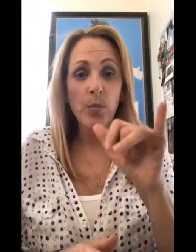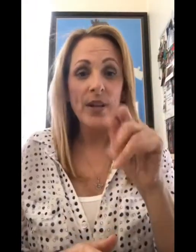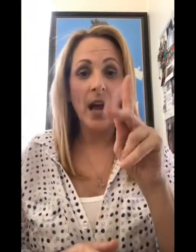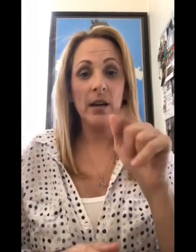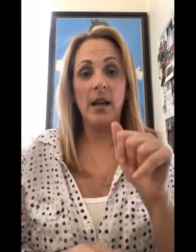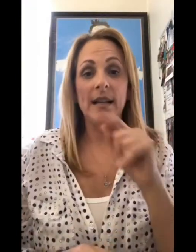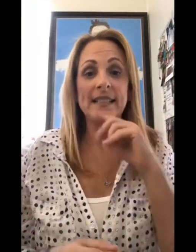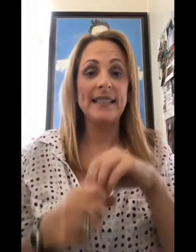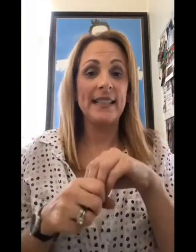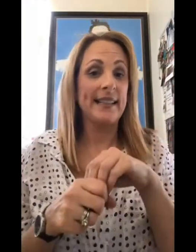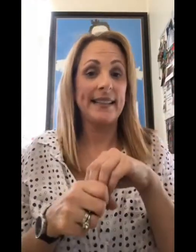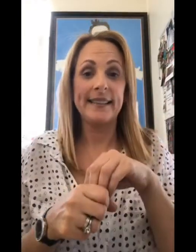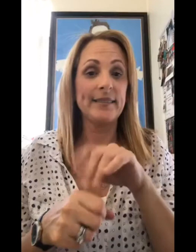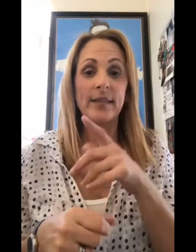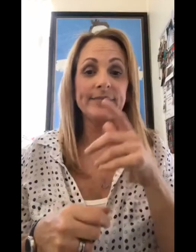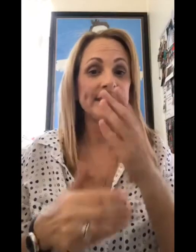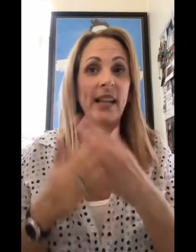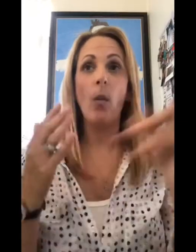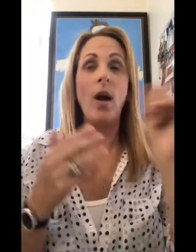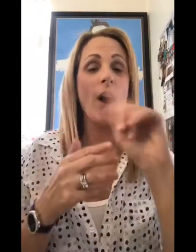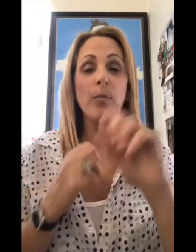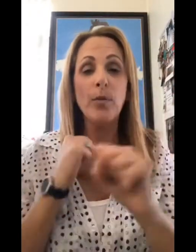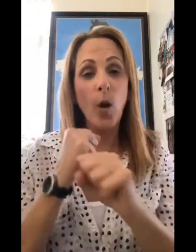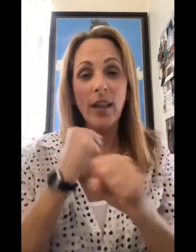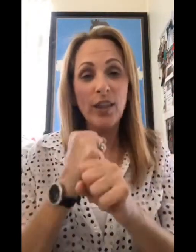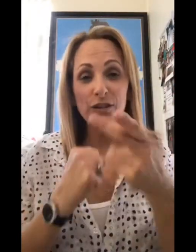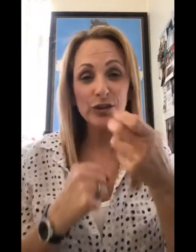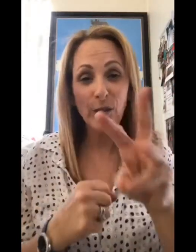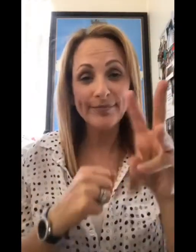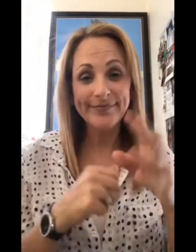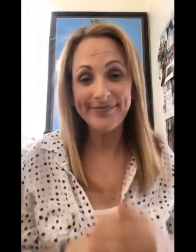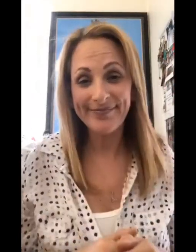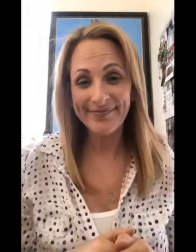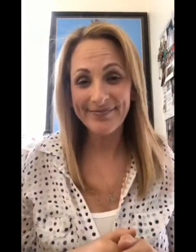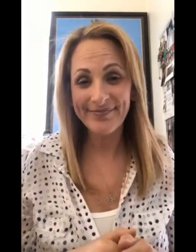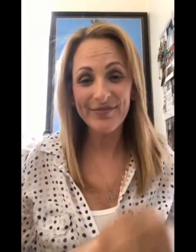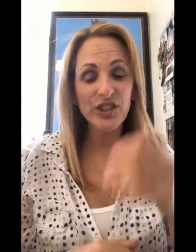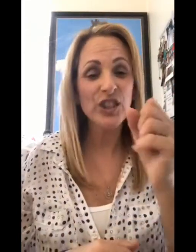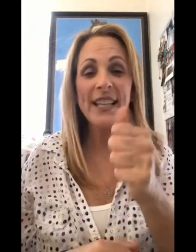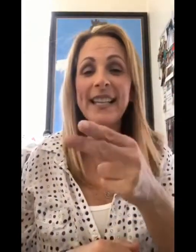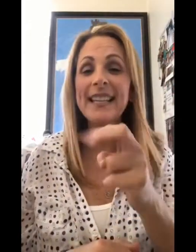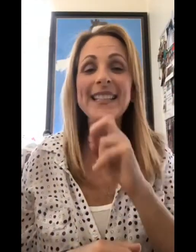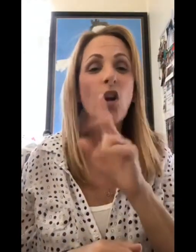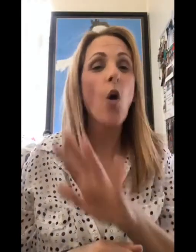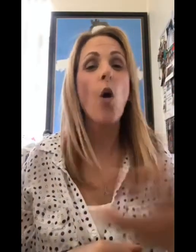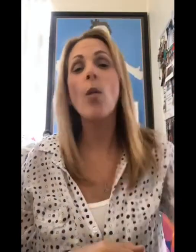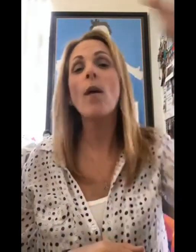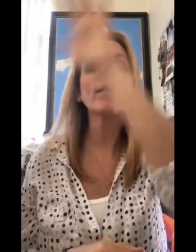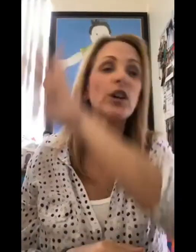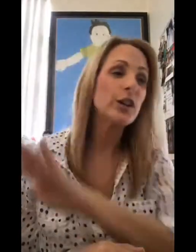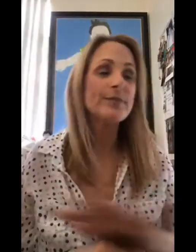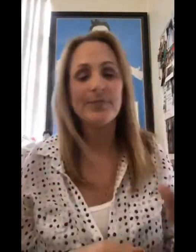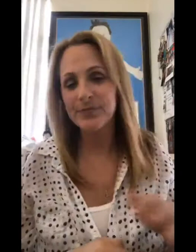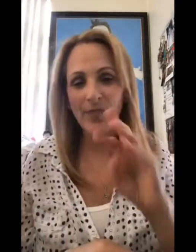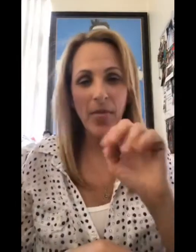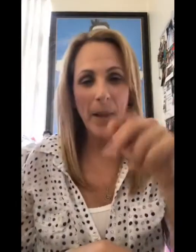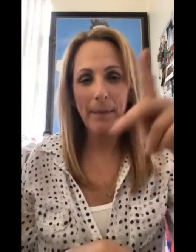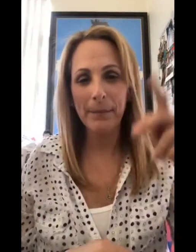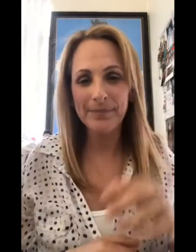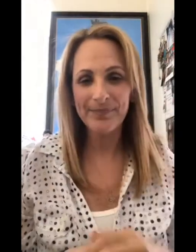Priyanka. Priyanka is in somewhere promoting the show. She is all over the world. She's